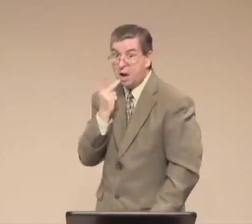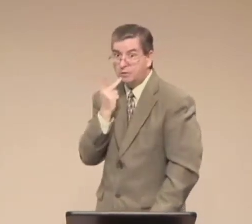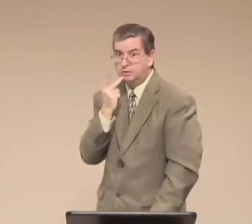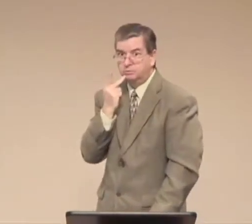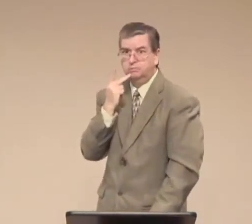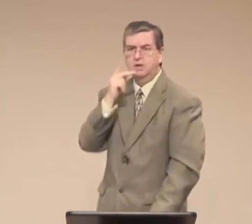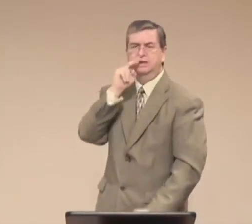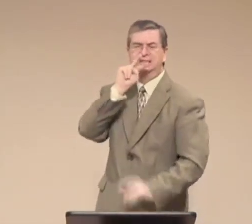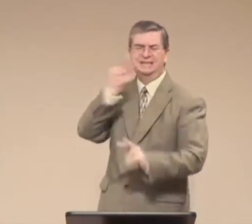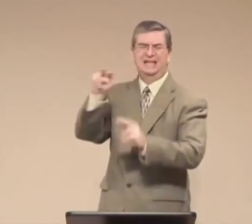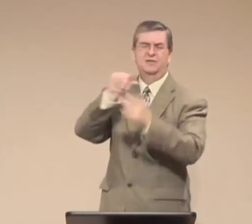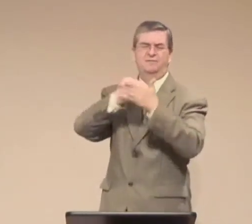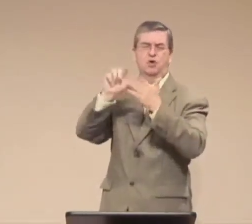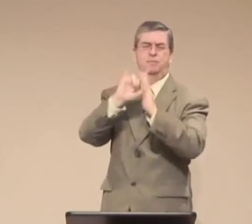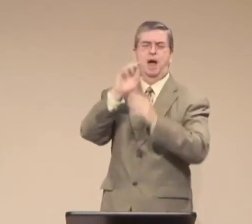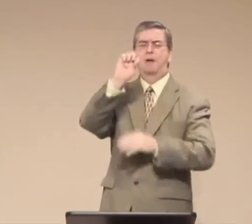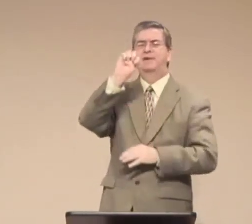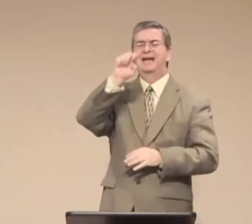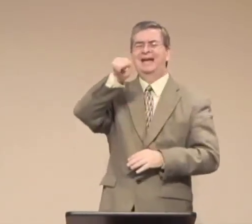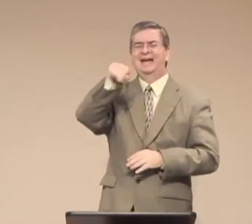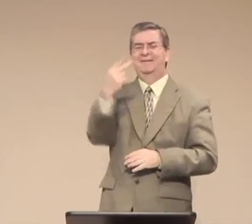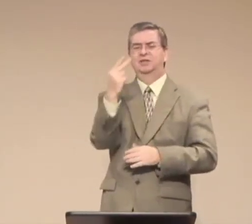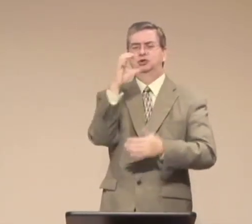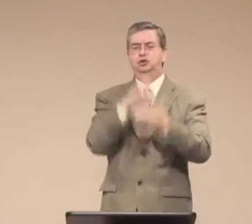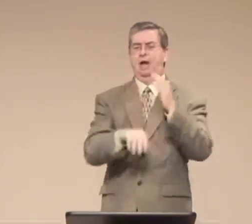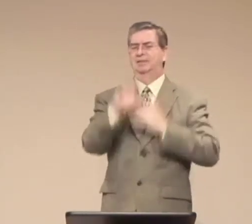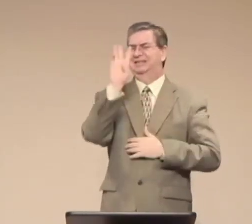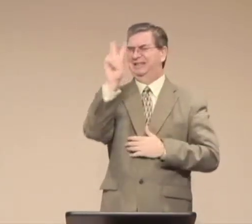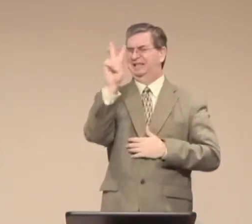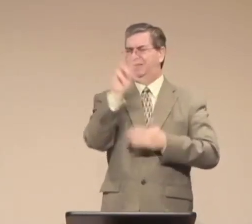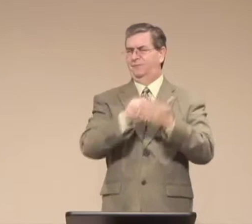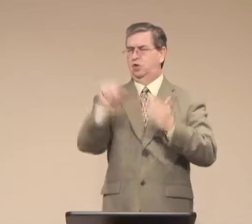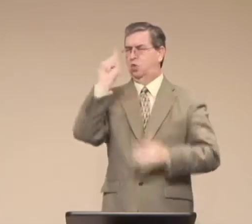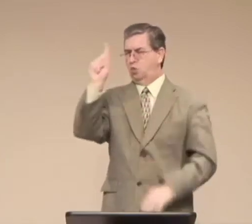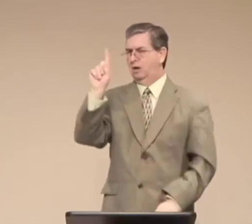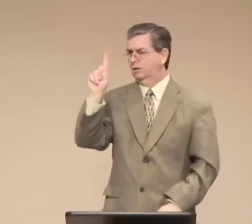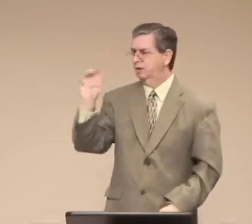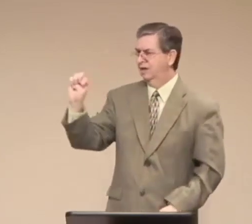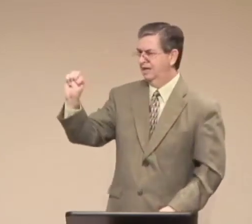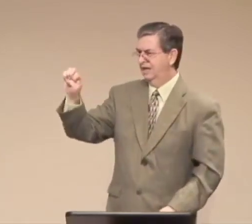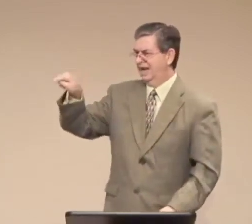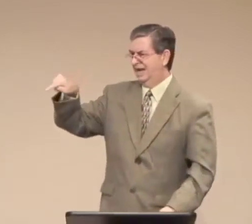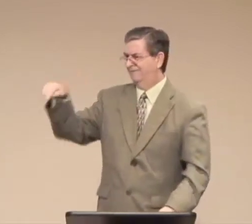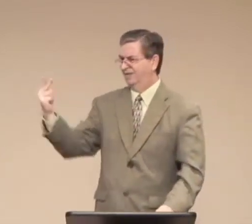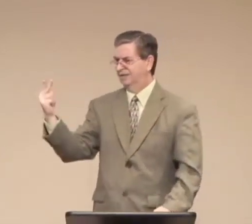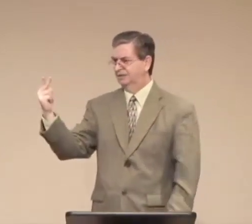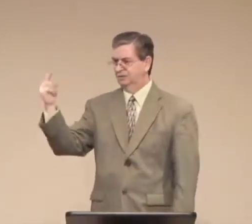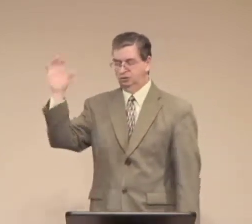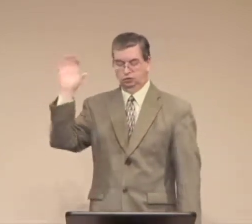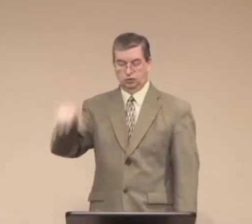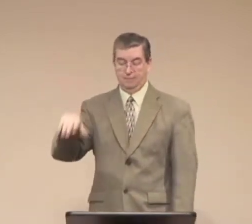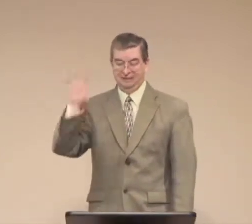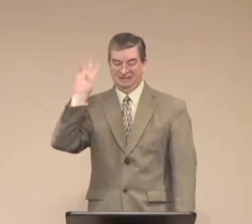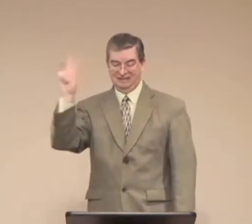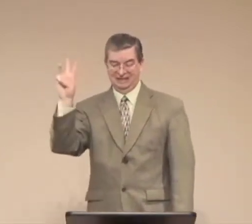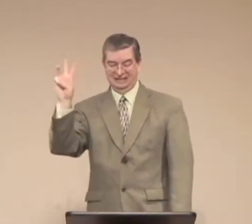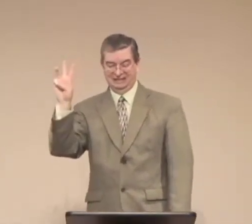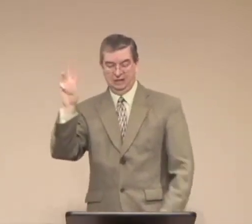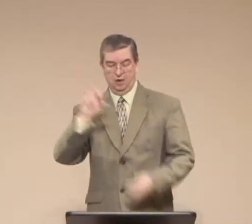And scripture clearly states that children are to obey their parents, which is in Ephesians,